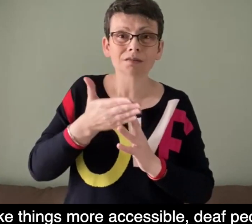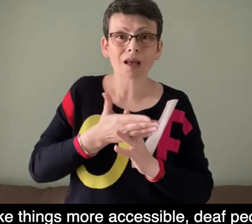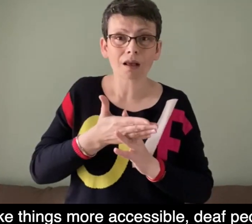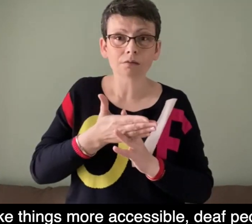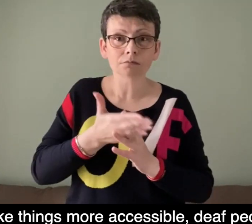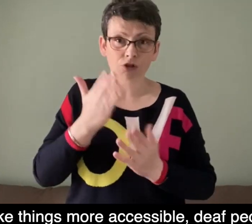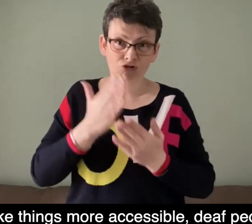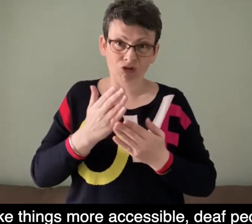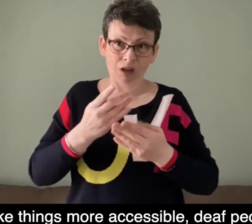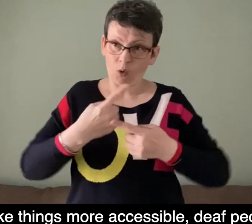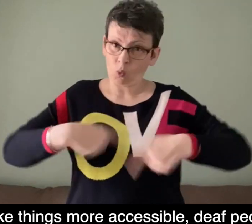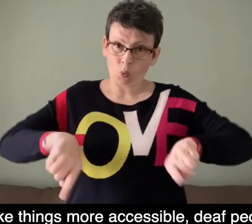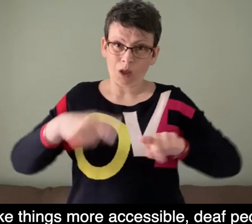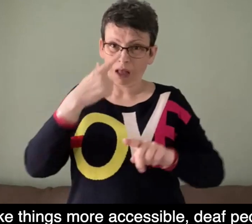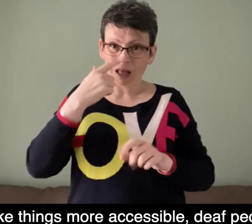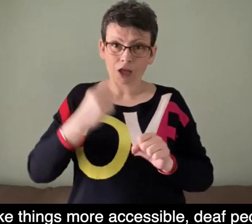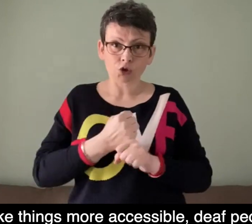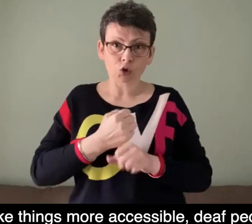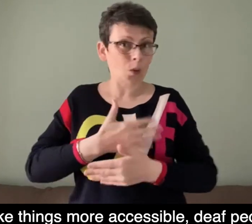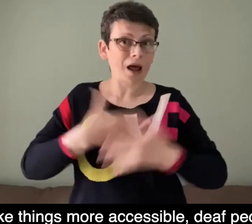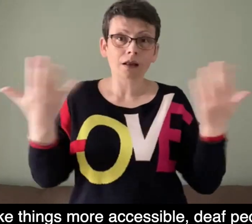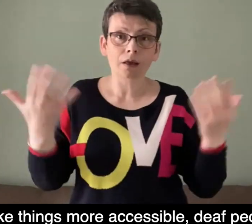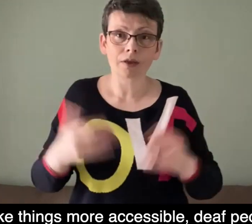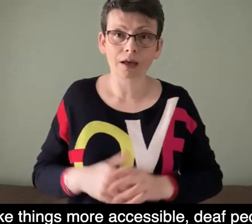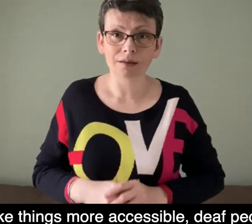things more accessible, Deaf people can do anything.